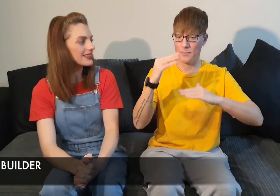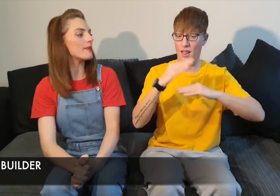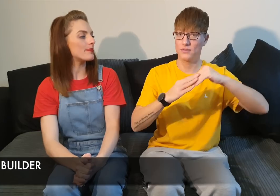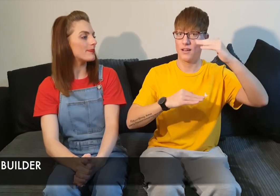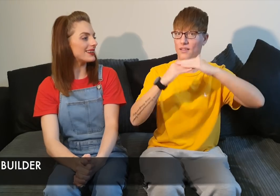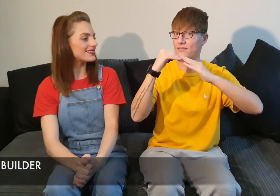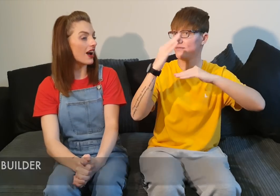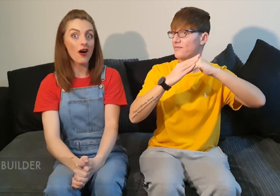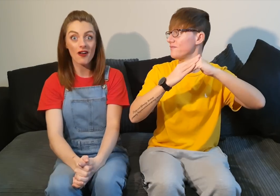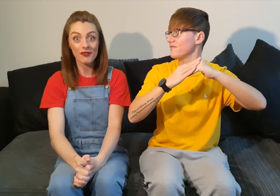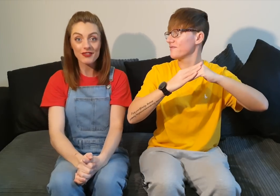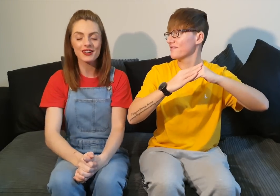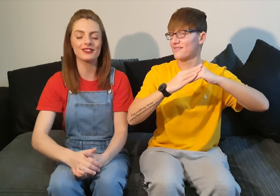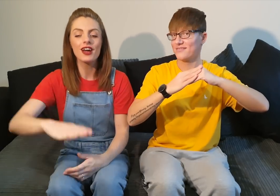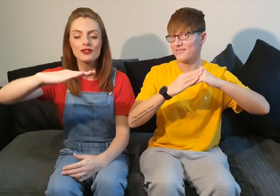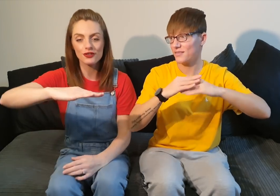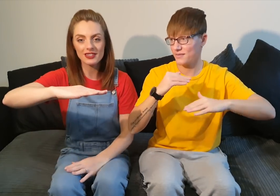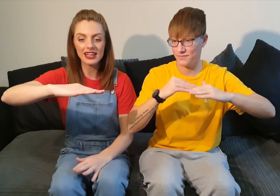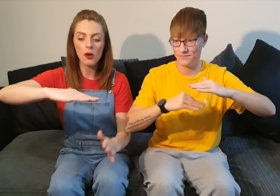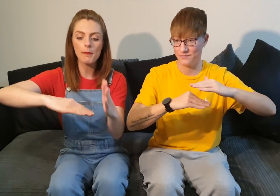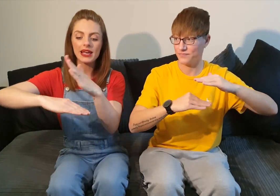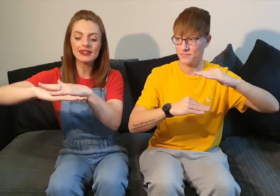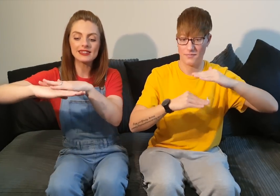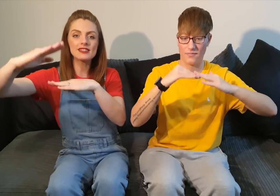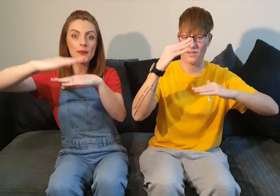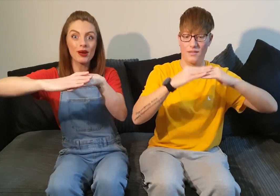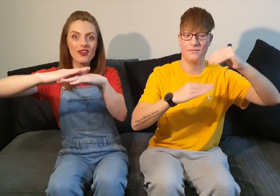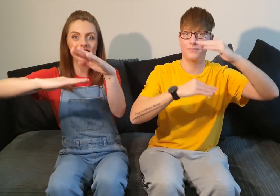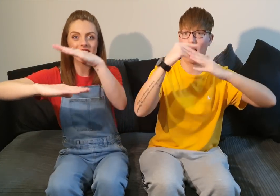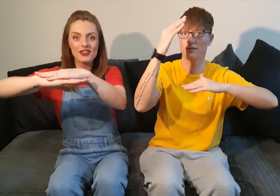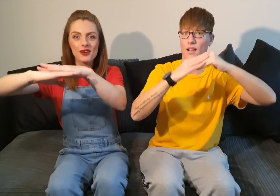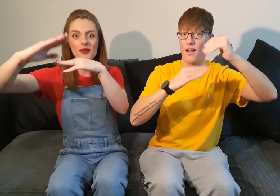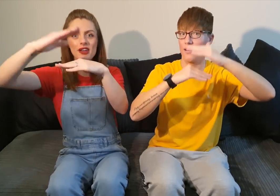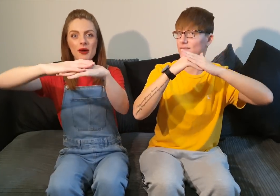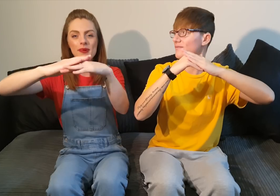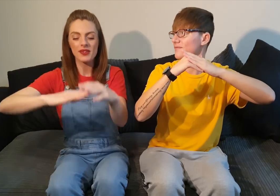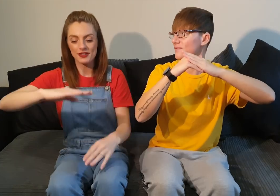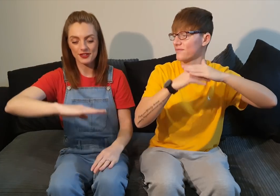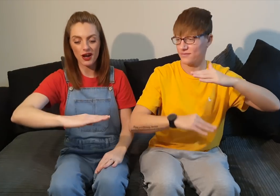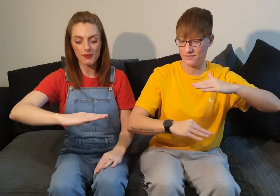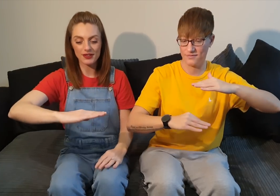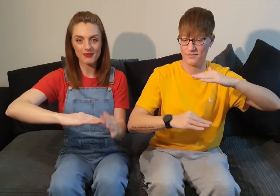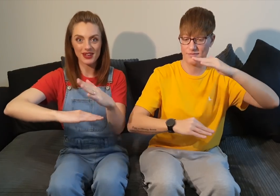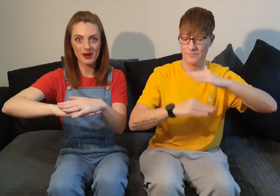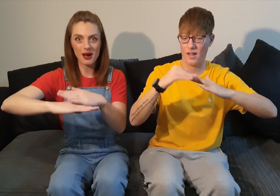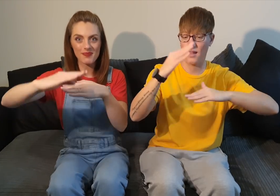builder ah very good so just like you're building some blocks you're going up start at the bottom go up